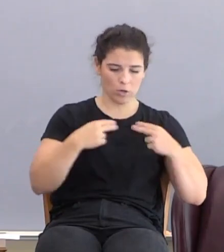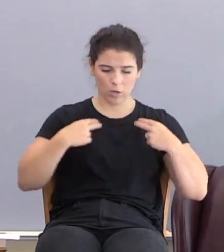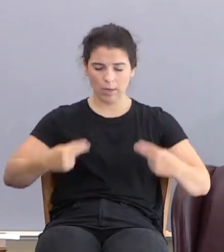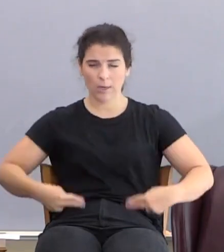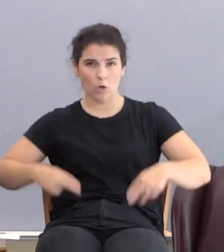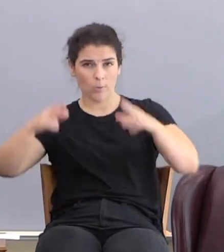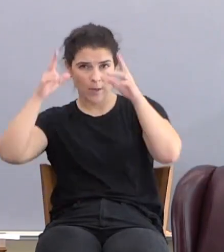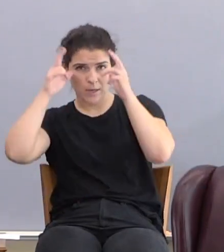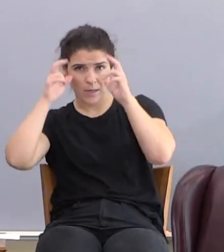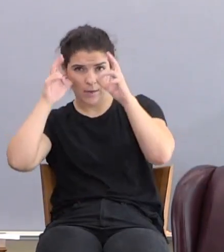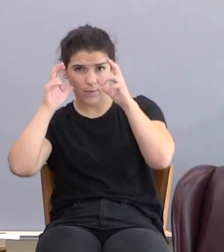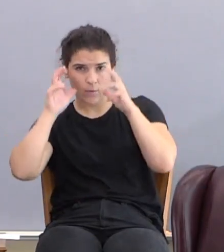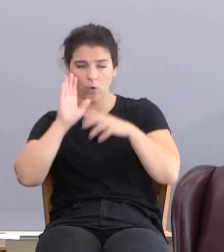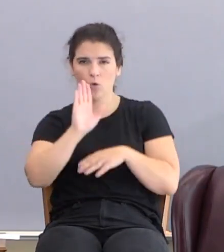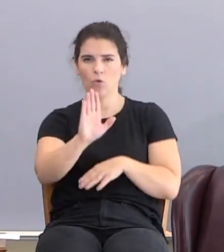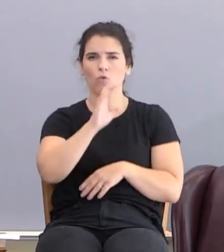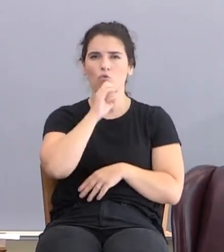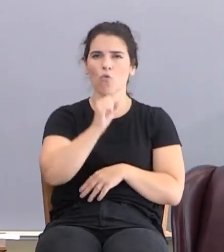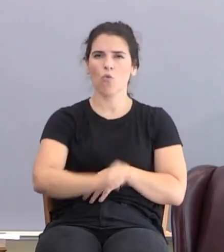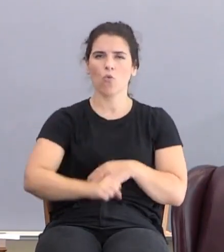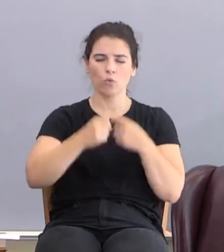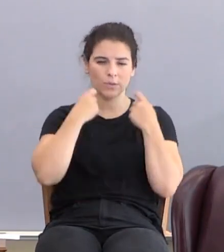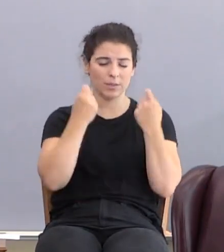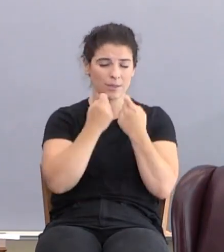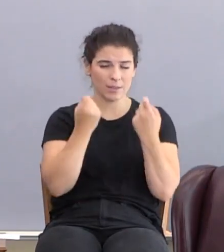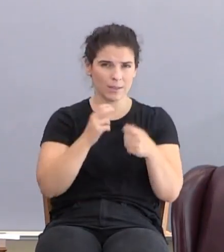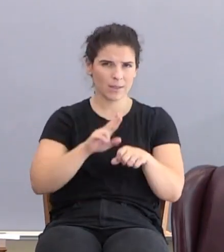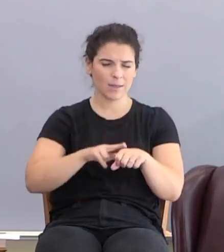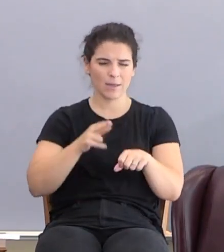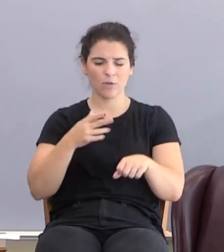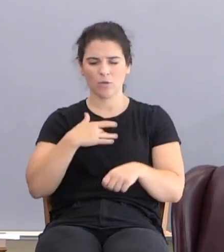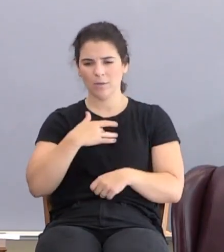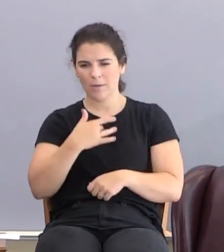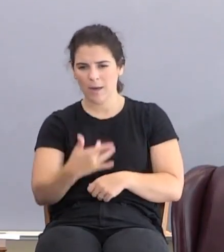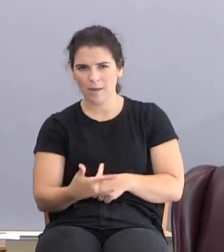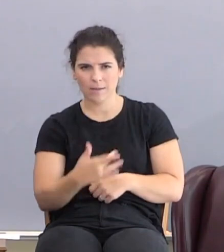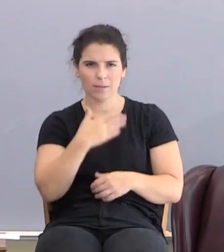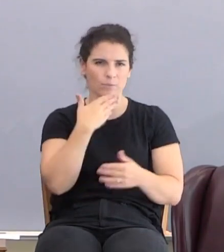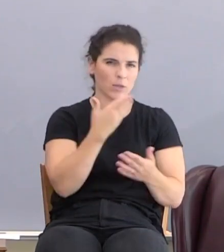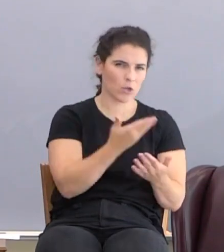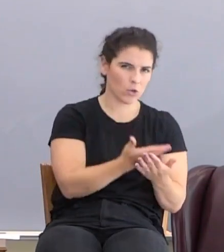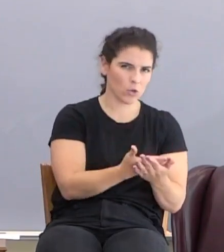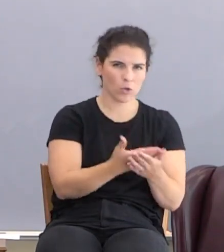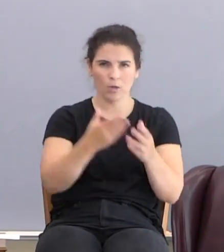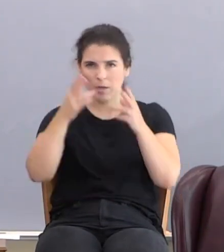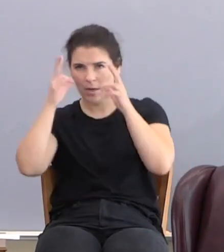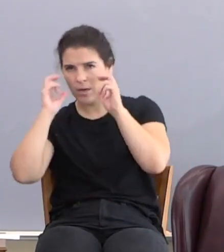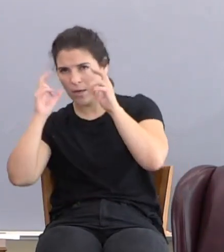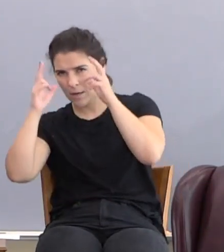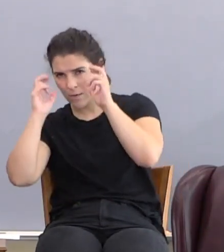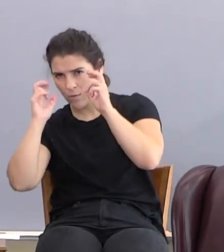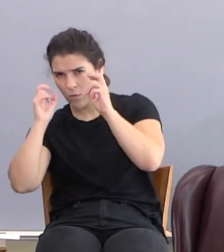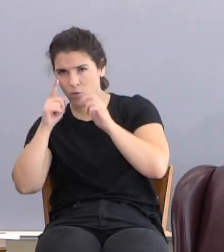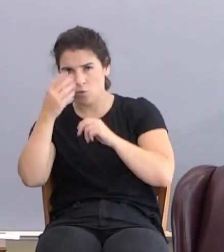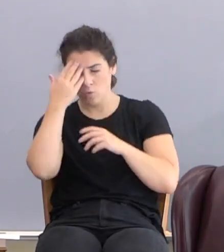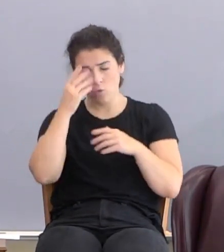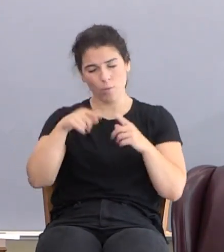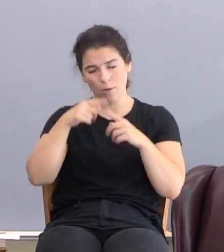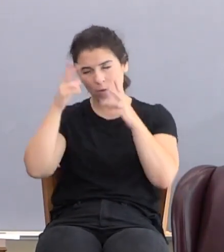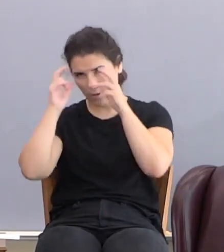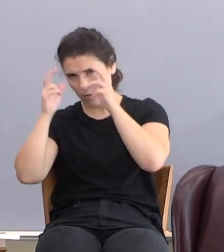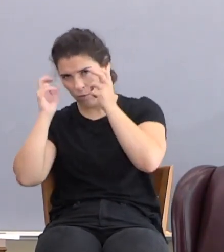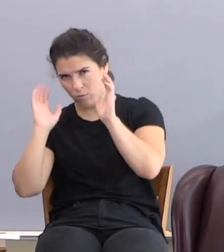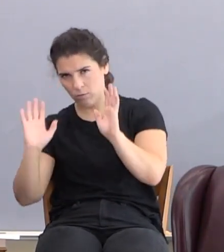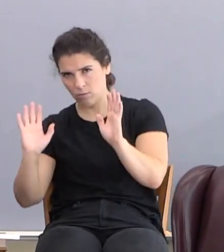Your old sin nature has a propensity toward good and evil. You know about the evil stuff,